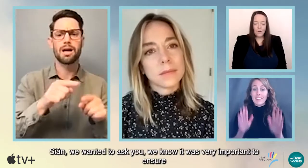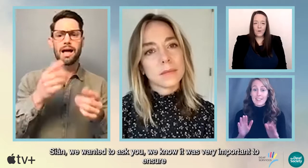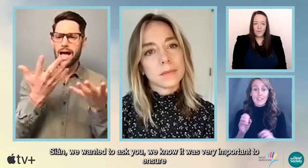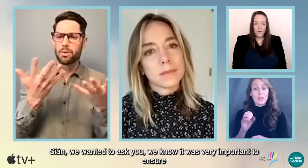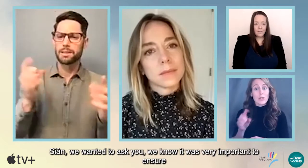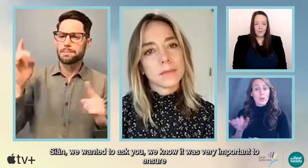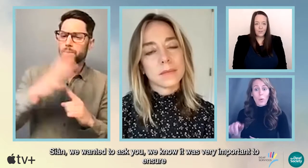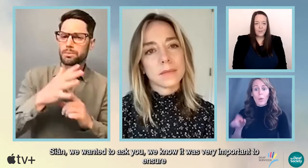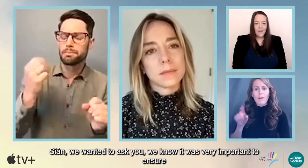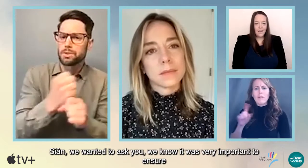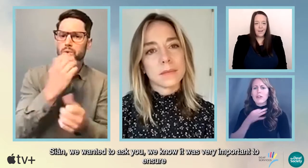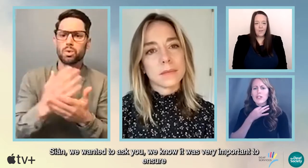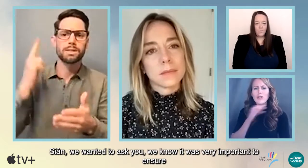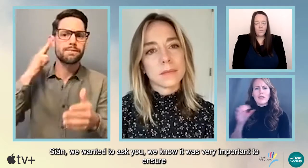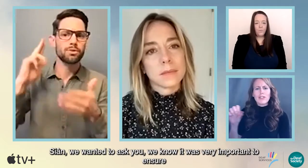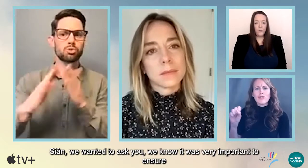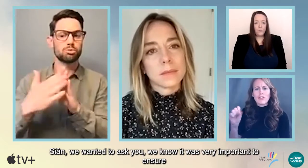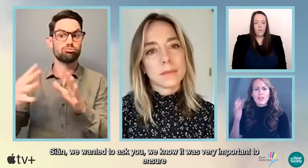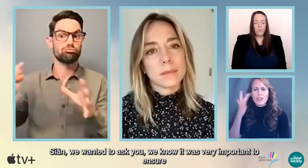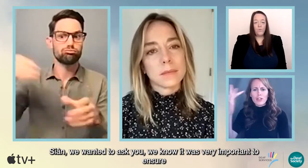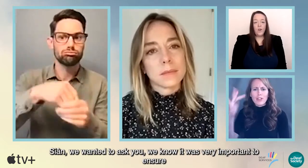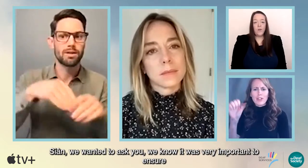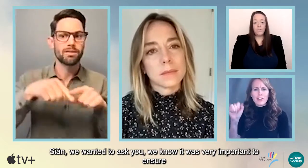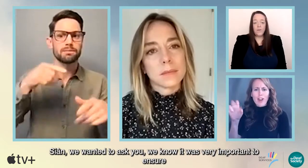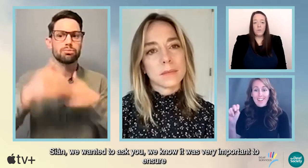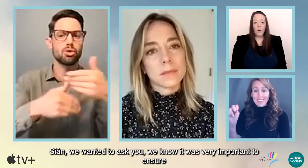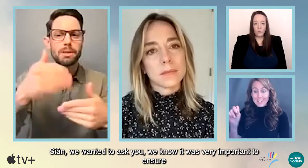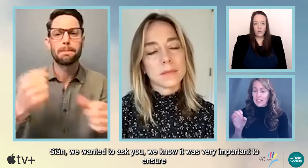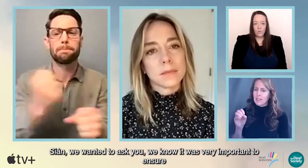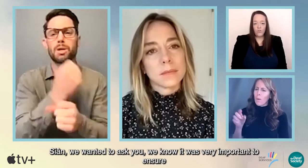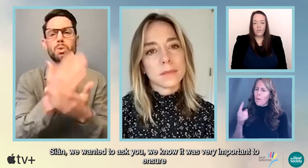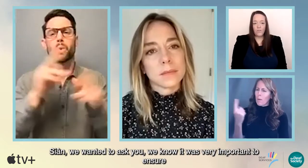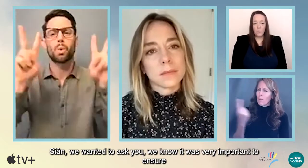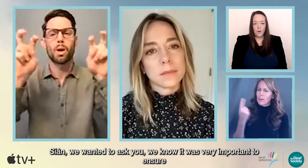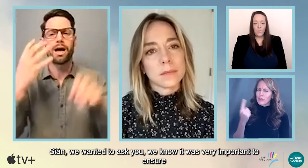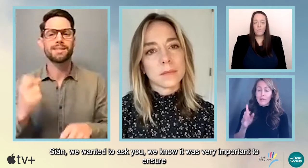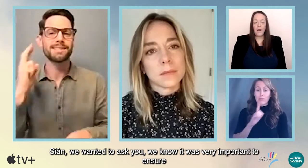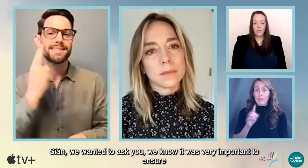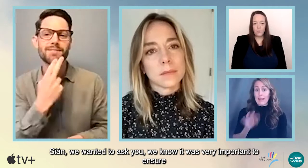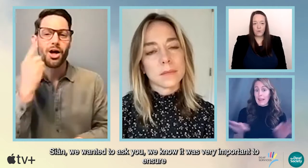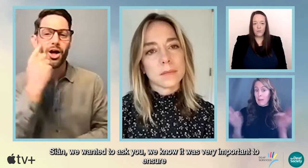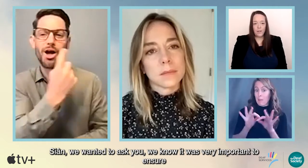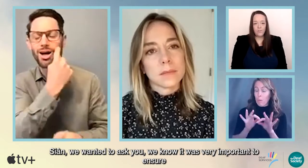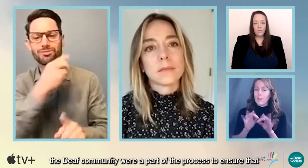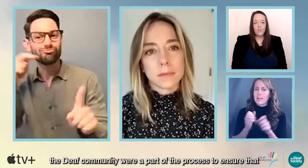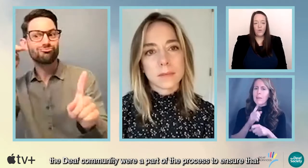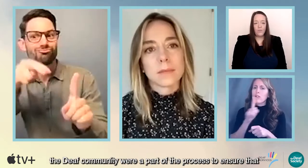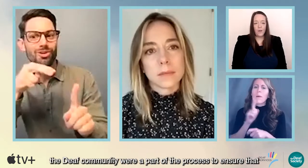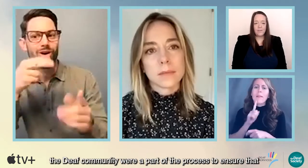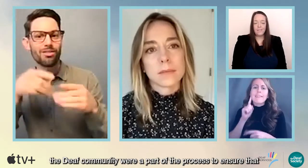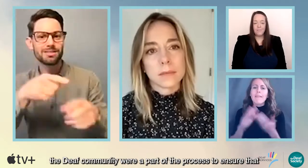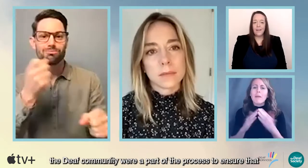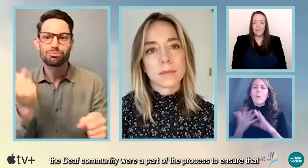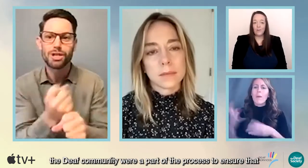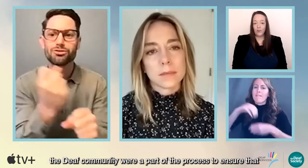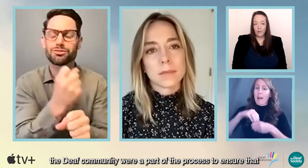Sean, we wanted to ask you, we know it was very important to ensure the deaf community were a part of the process to ensure that